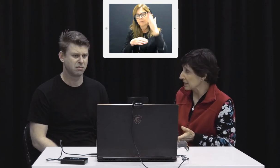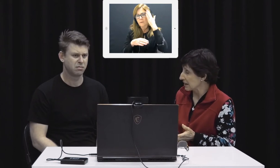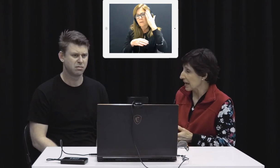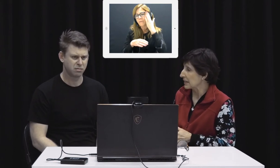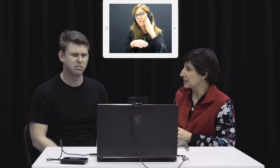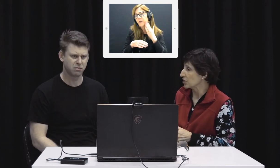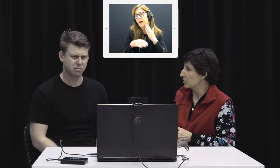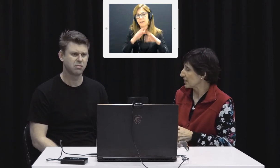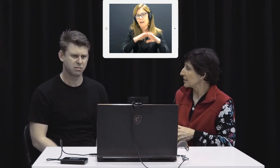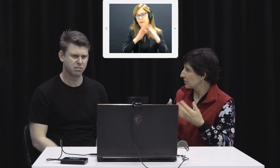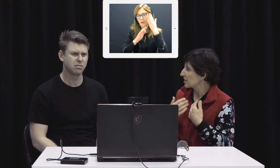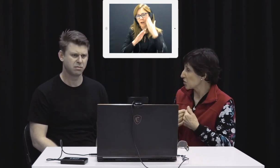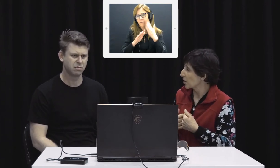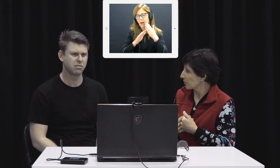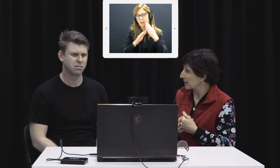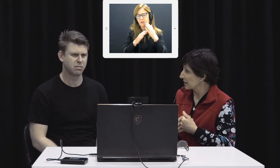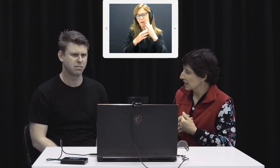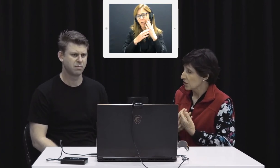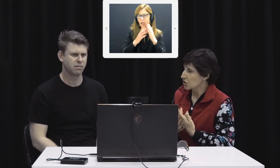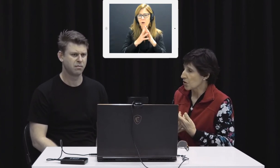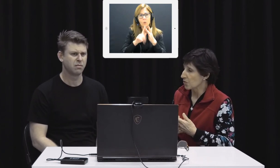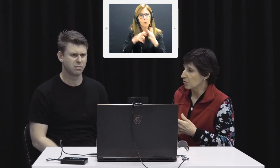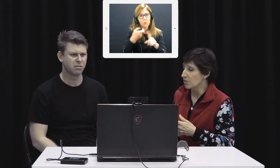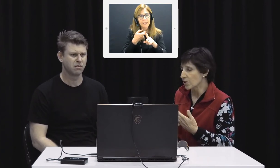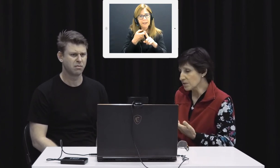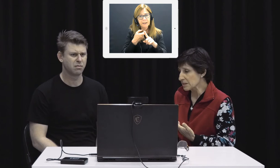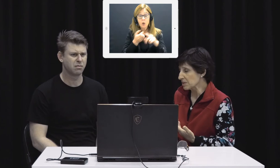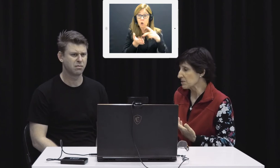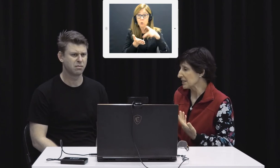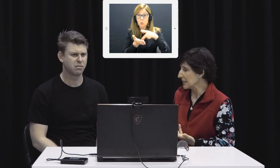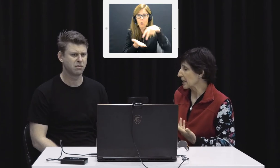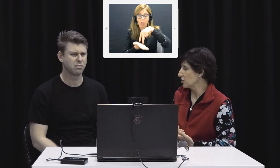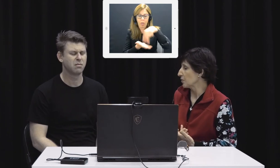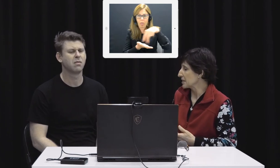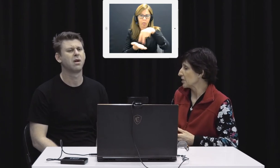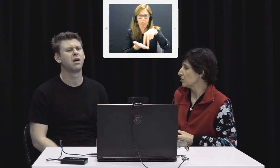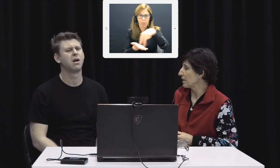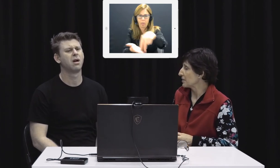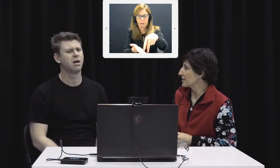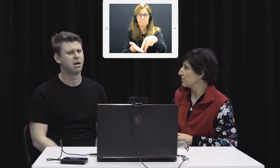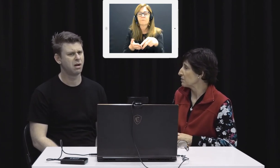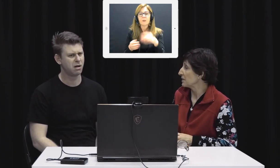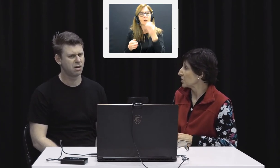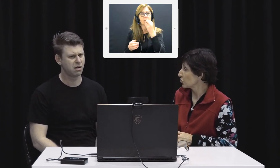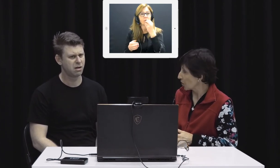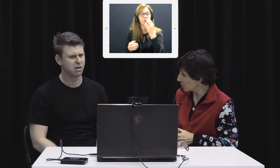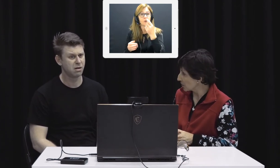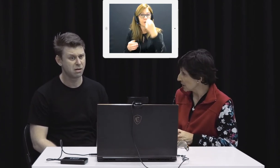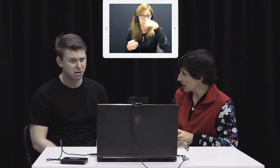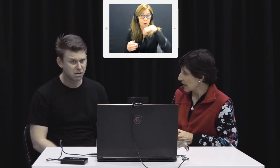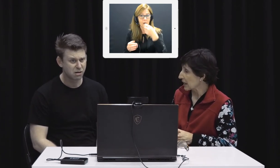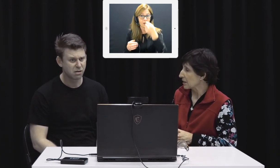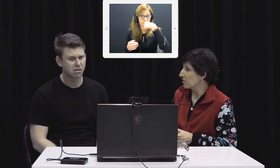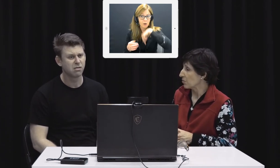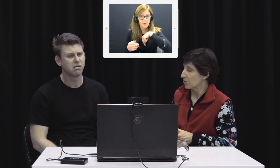unsteady, and then you even had a bit of a swaddling. So, those symptoms indicate to us that we want to suffer from having a stroke.